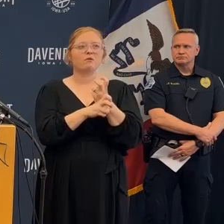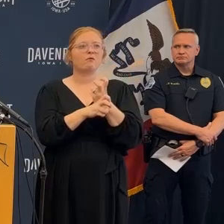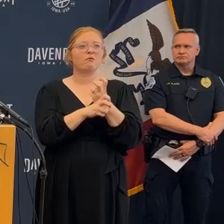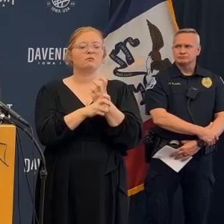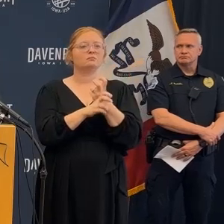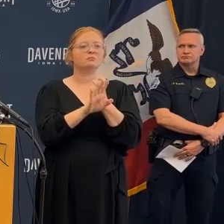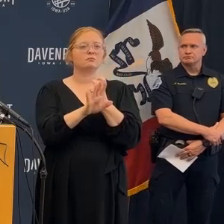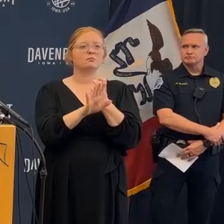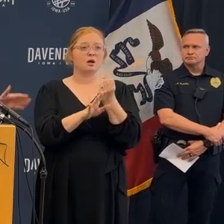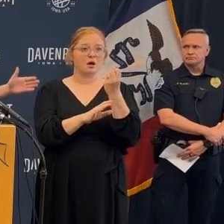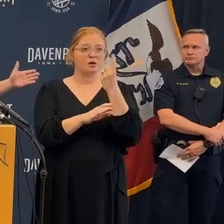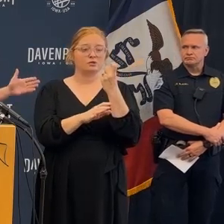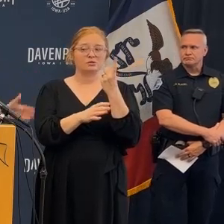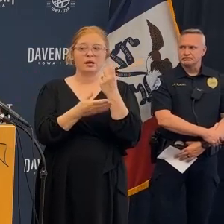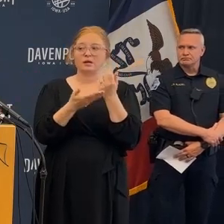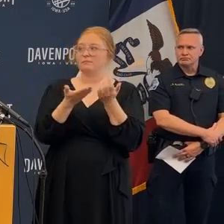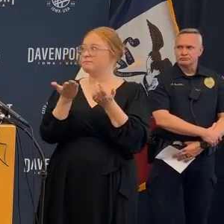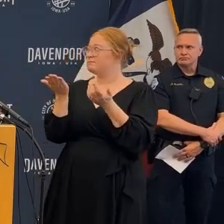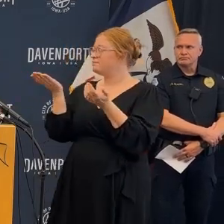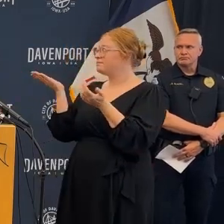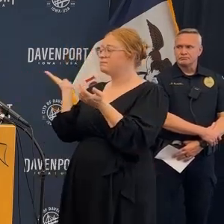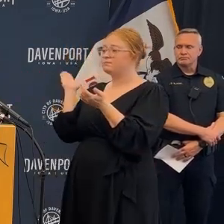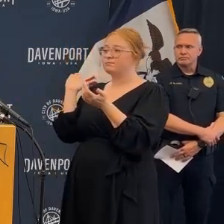so probably nothing more